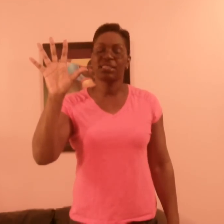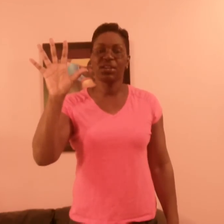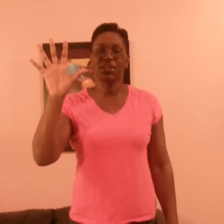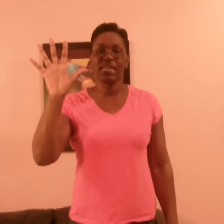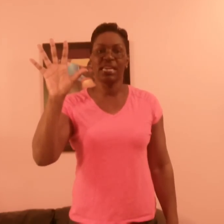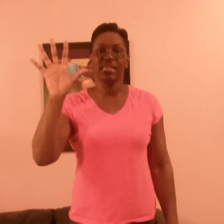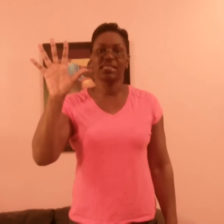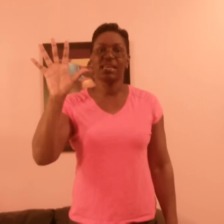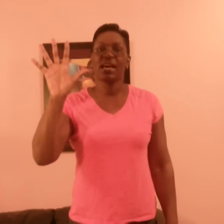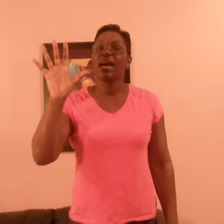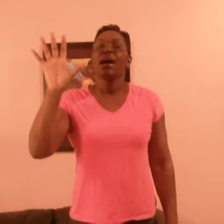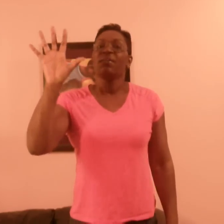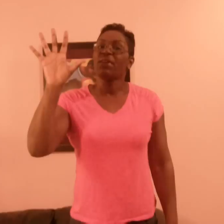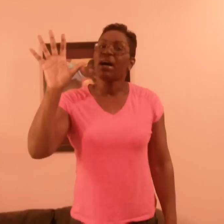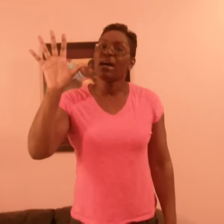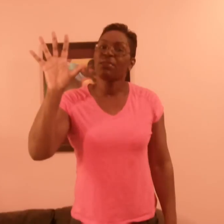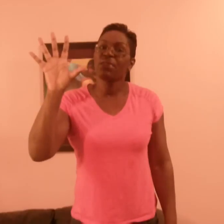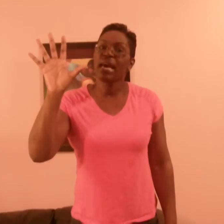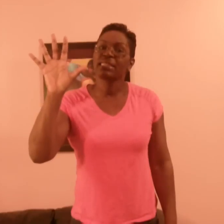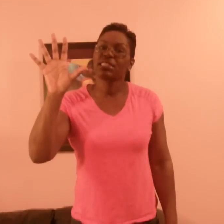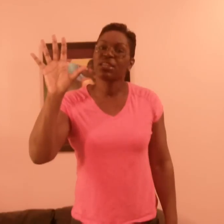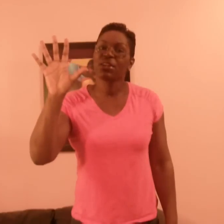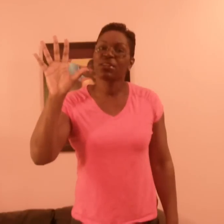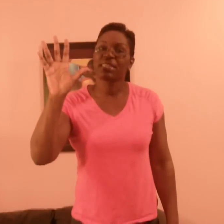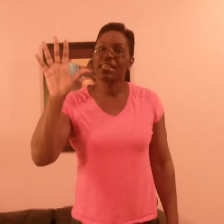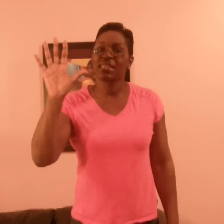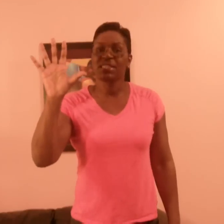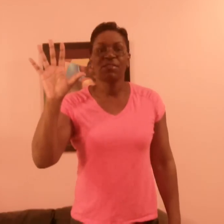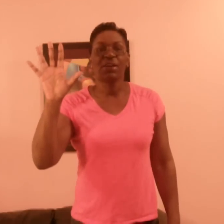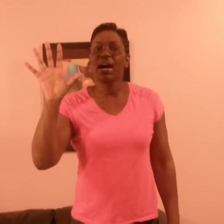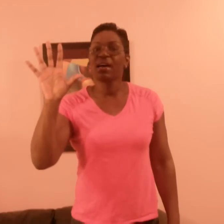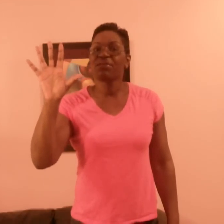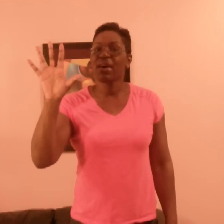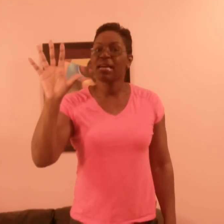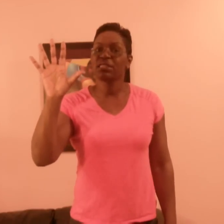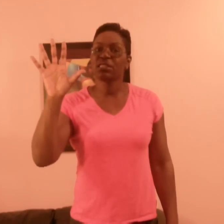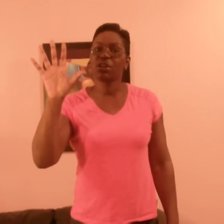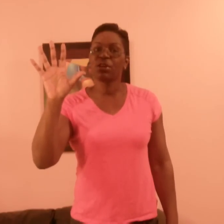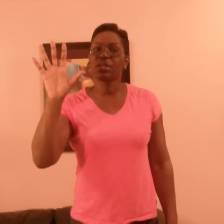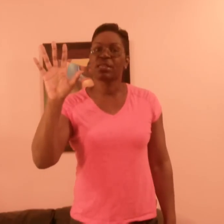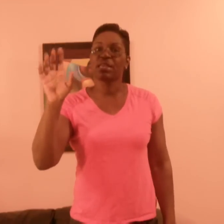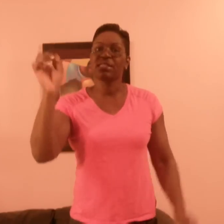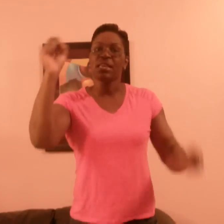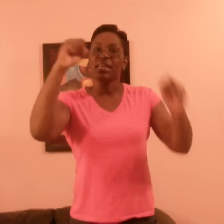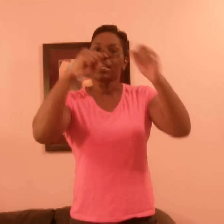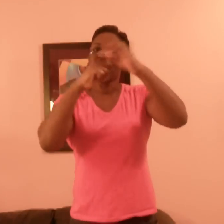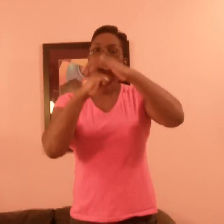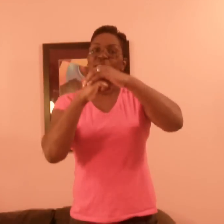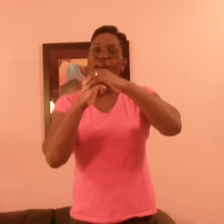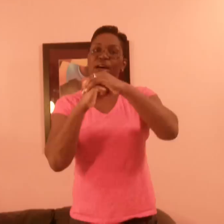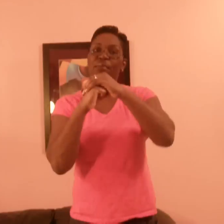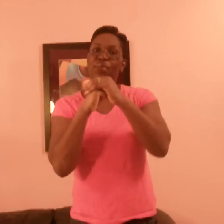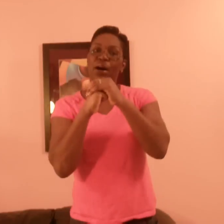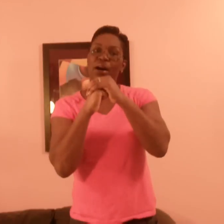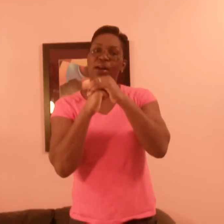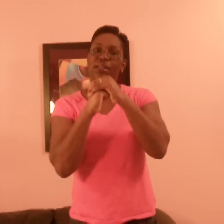Turkeys. Five fat turkeys, five fat turkeys In the barn,